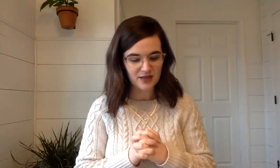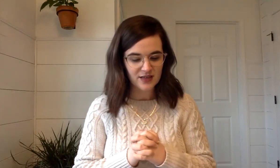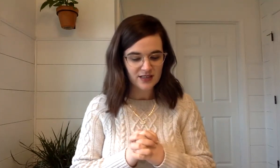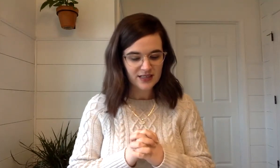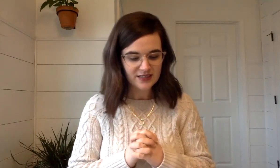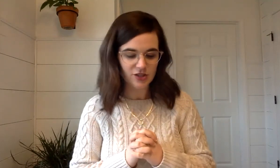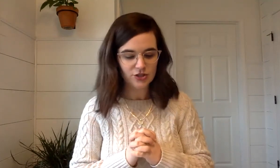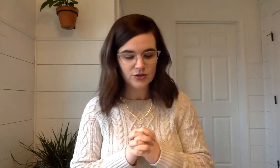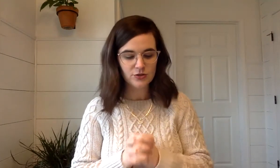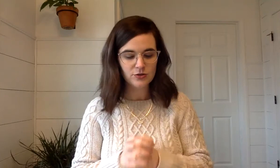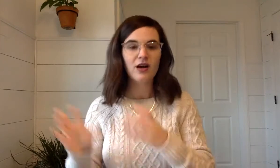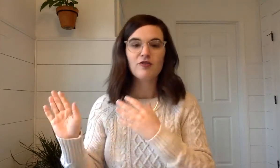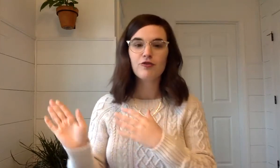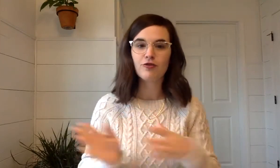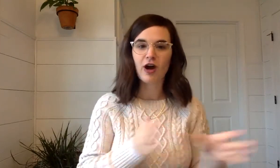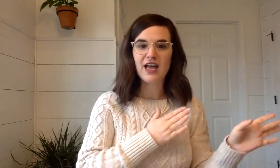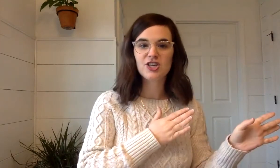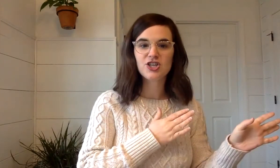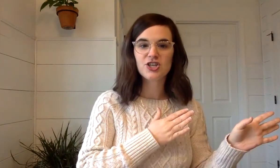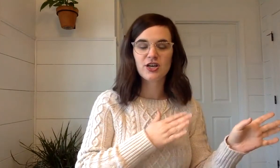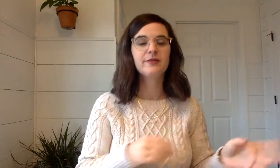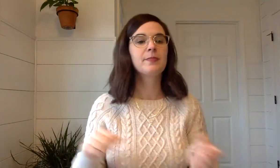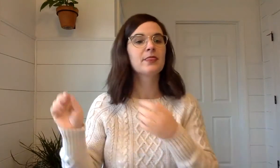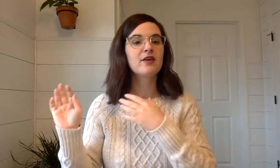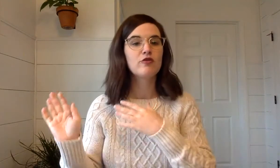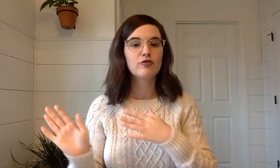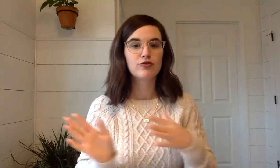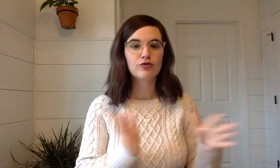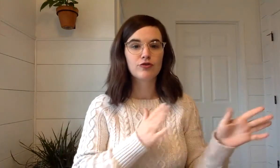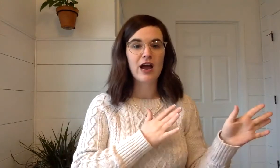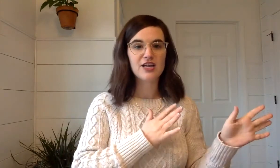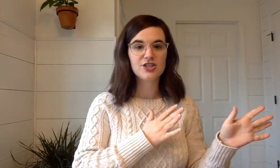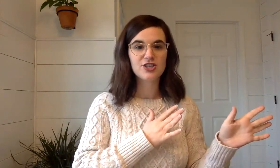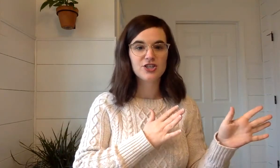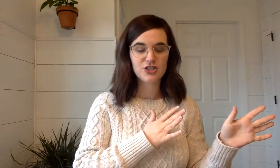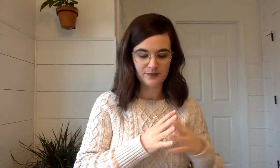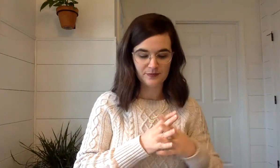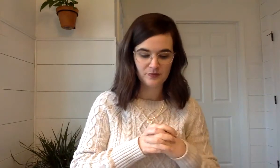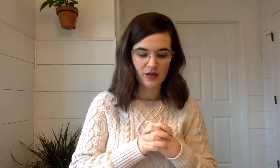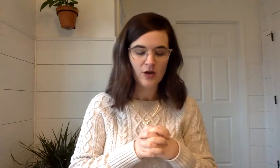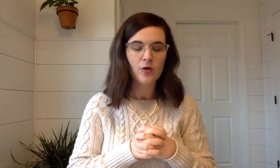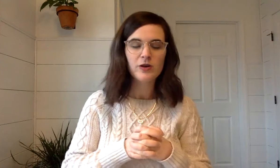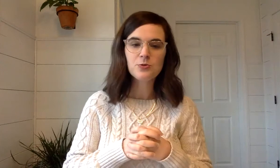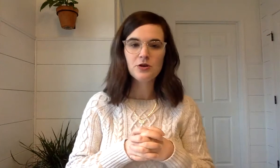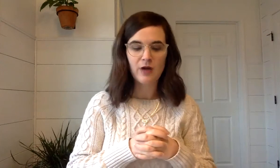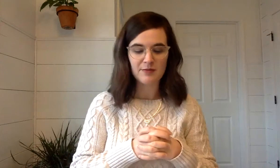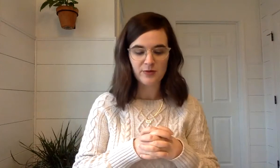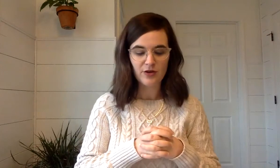Let's do fresh. Fresh. Which word rhymes with